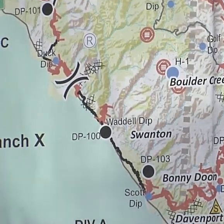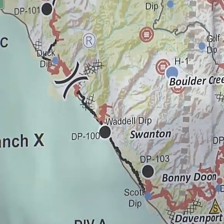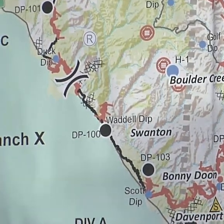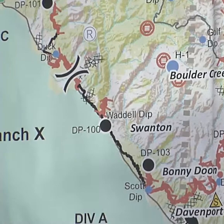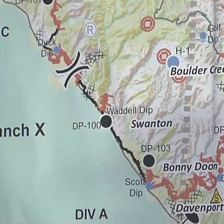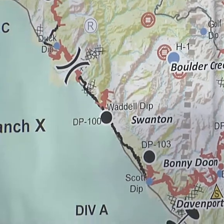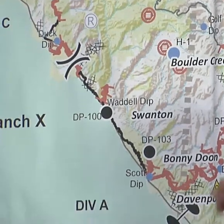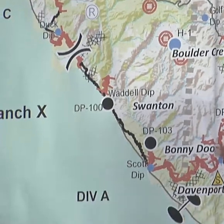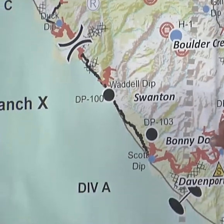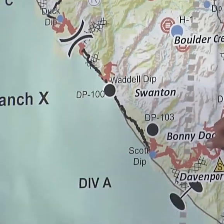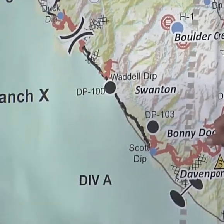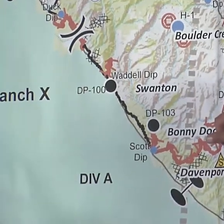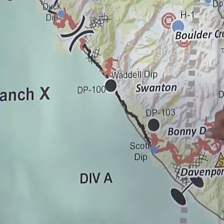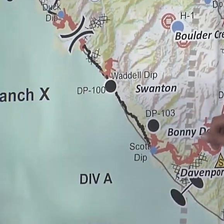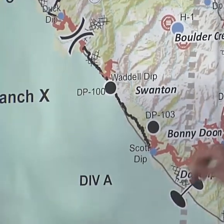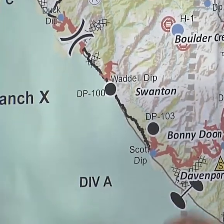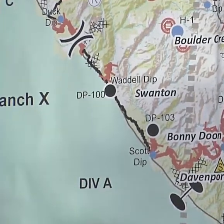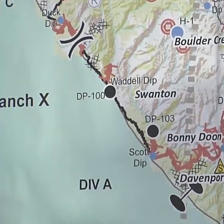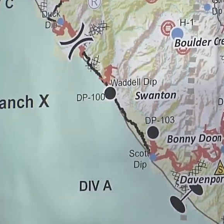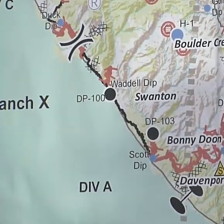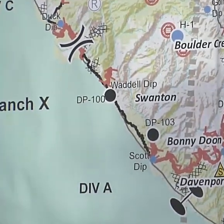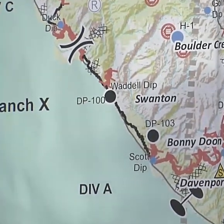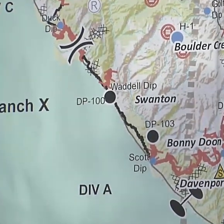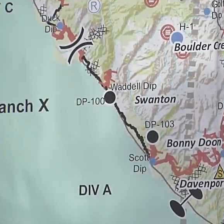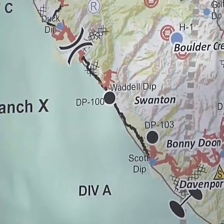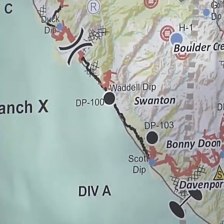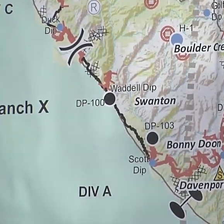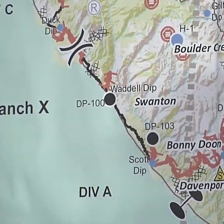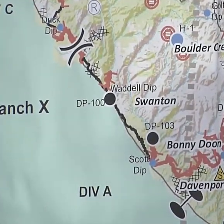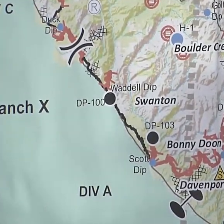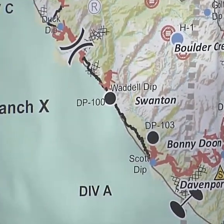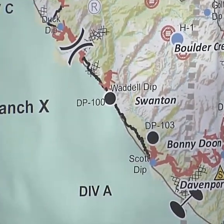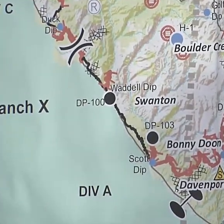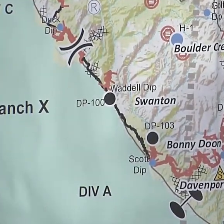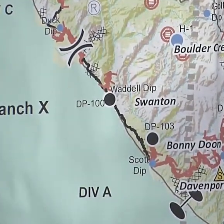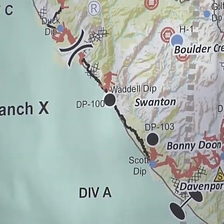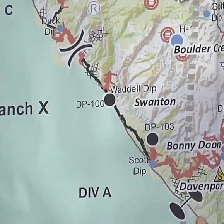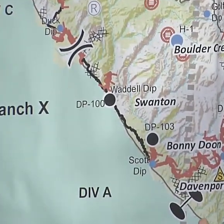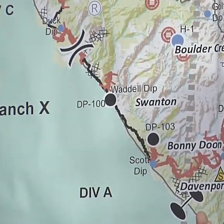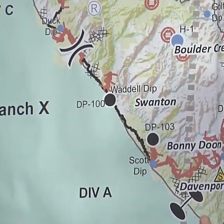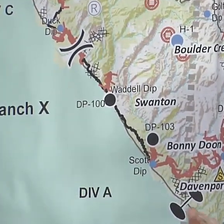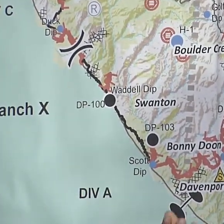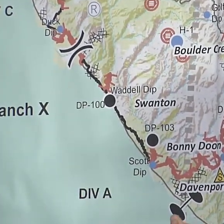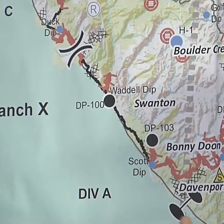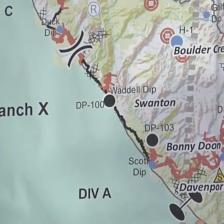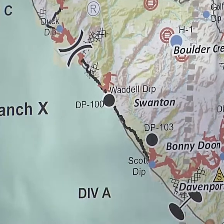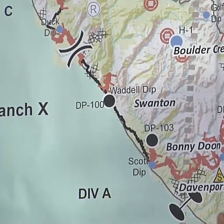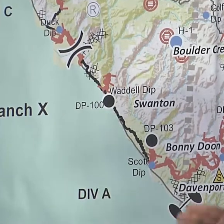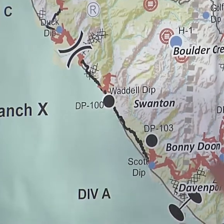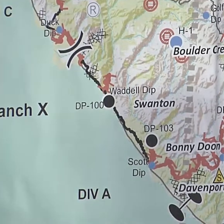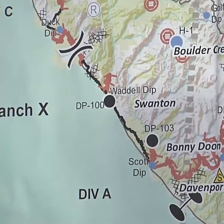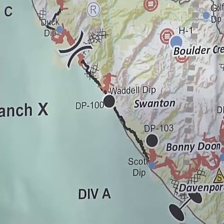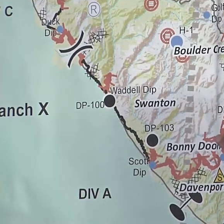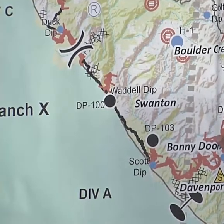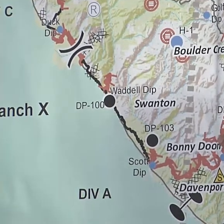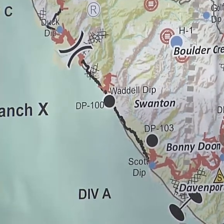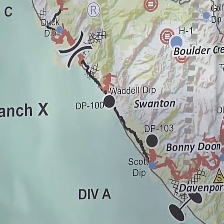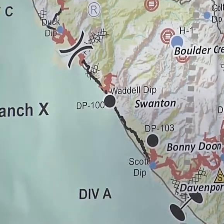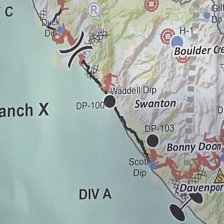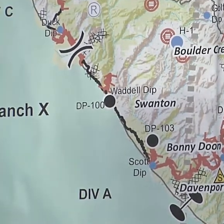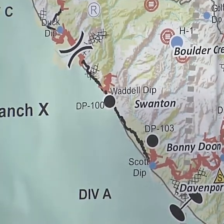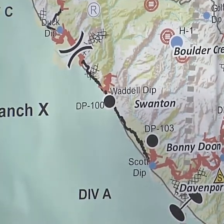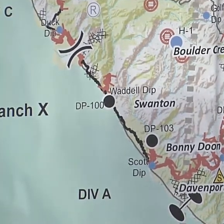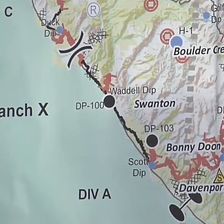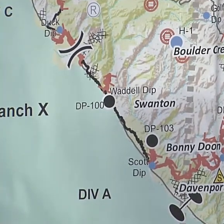portion of Felton. Today's operation has been critical. They've been preparing and working on this for the past two days, really. And